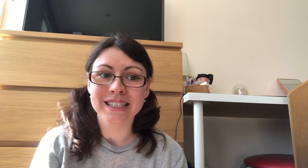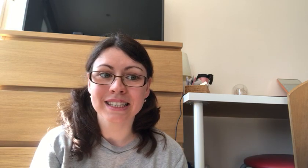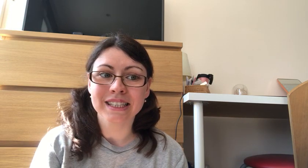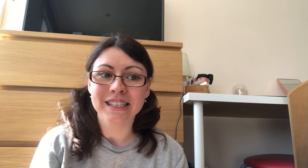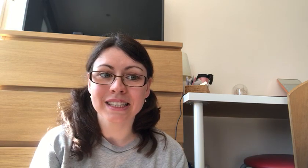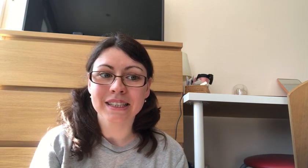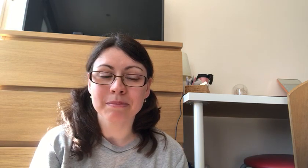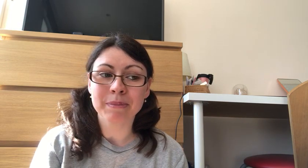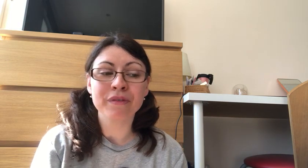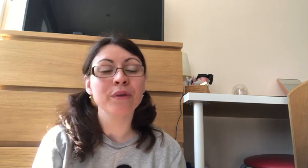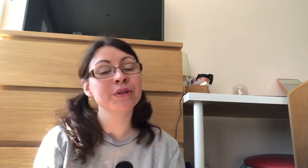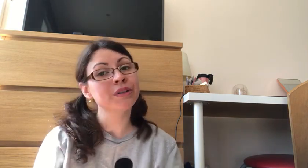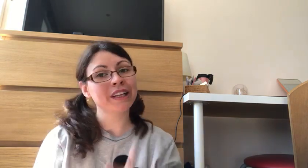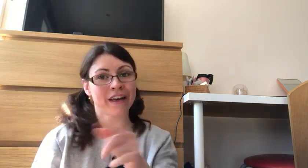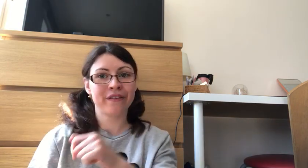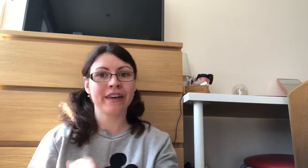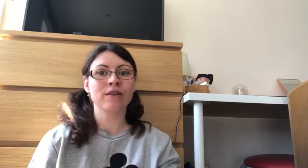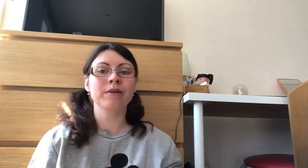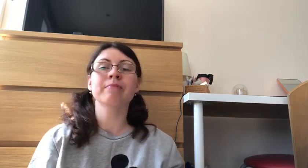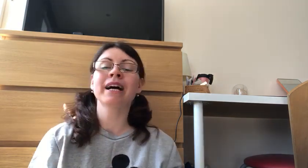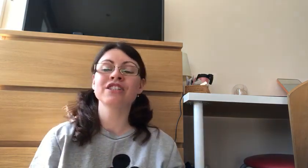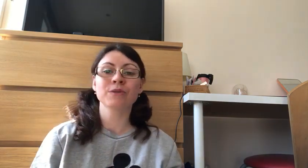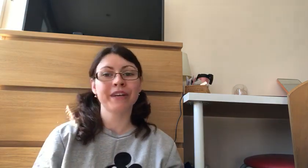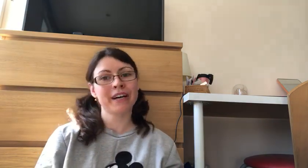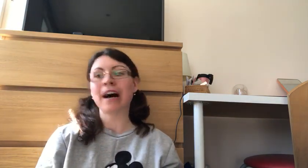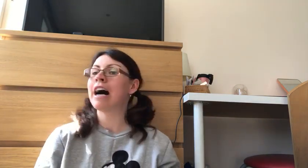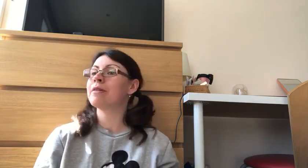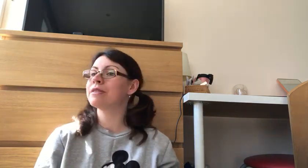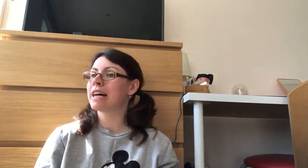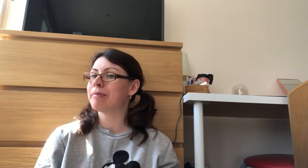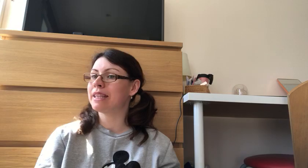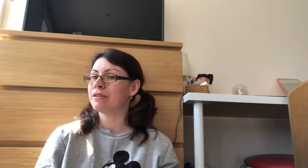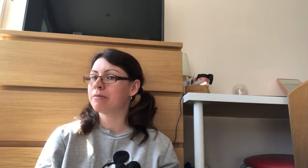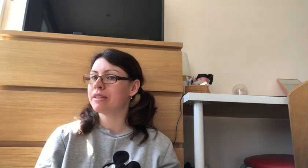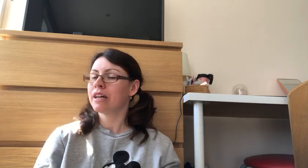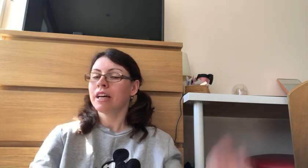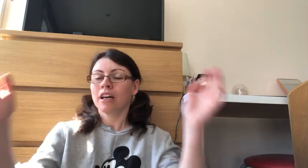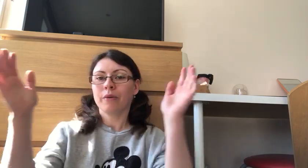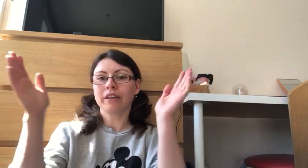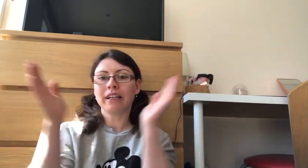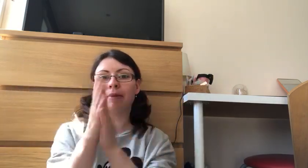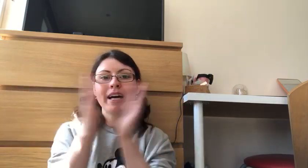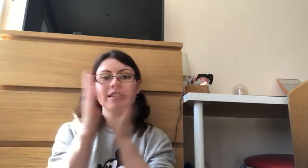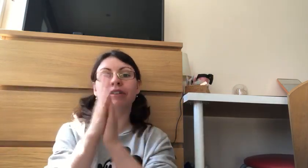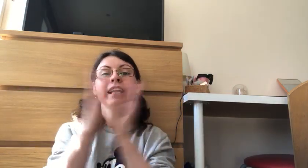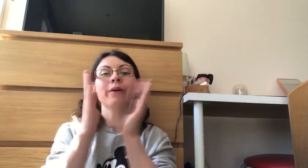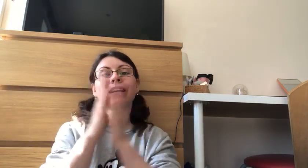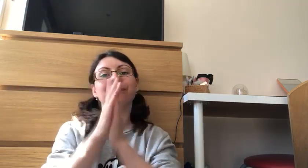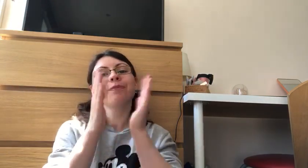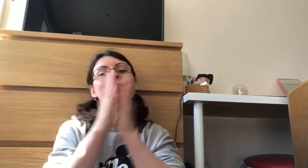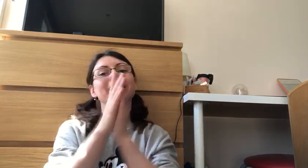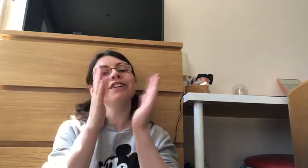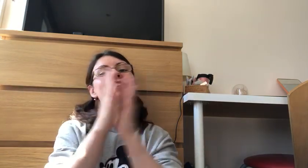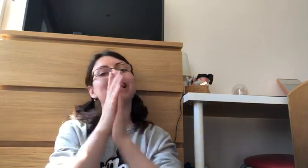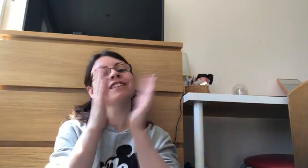is but before we do that i think we might just wake our arms up a little bit we're gonna clap our hands really quick can you do that